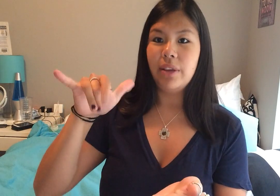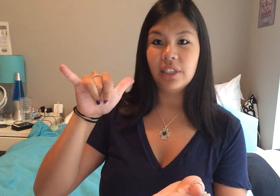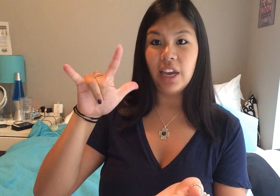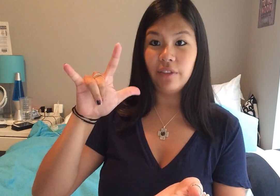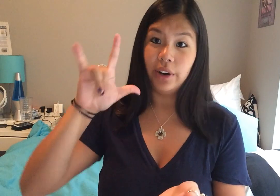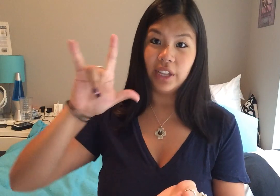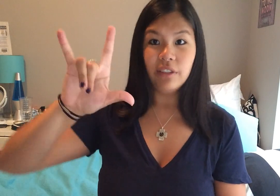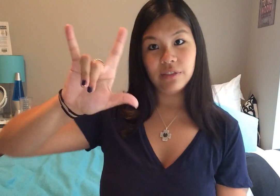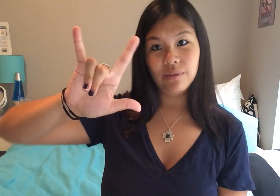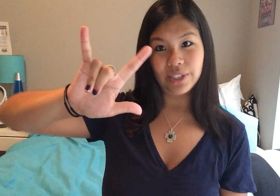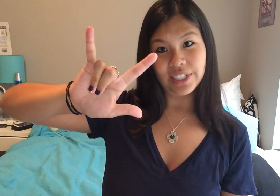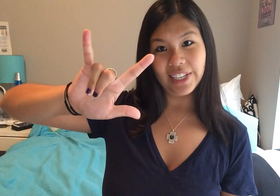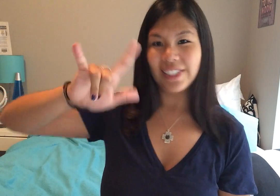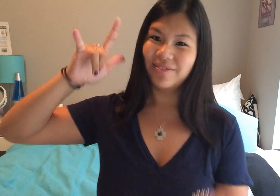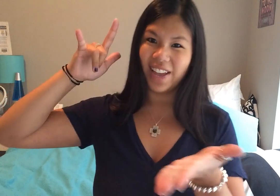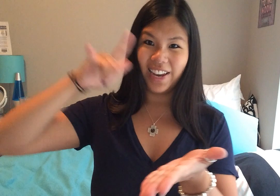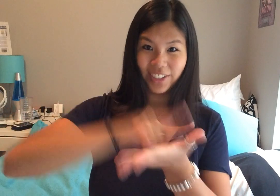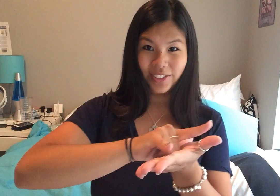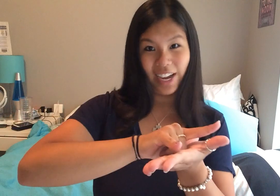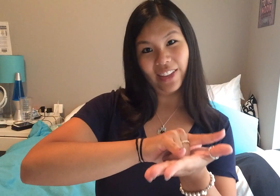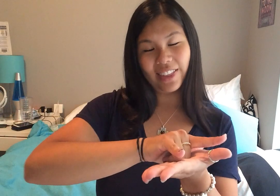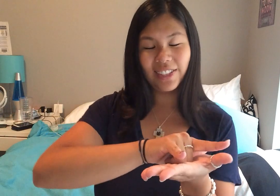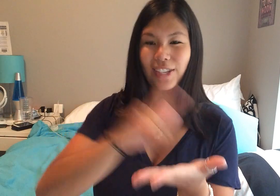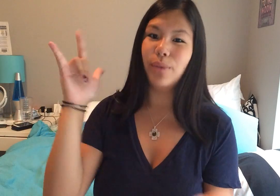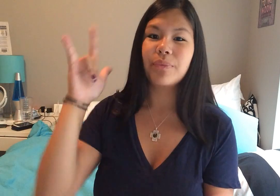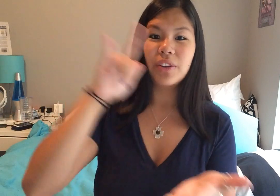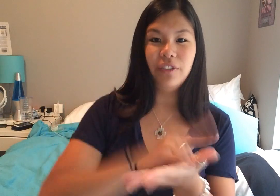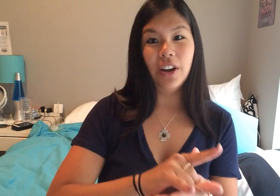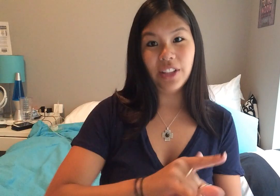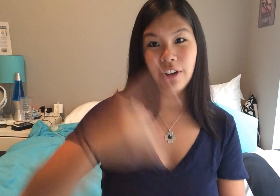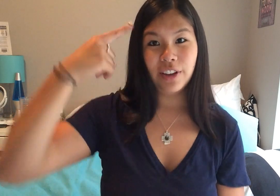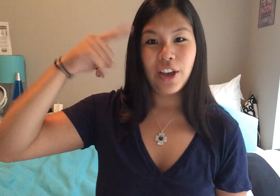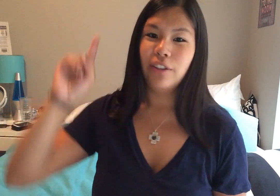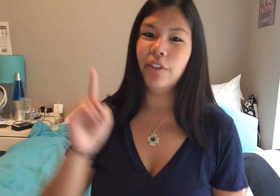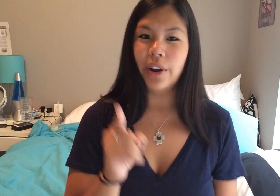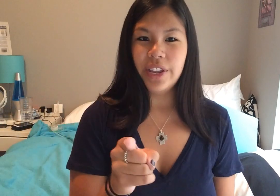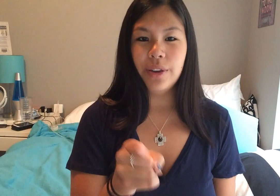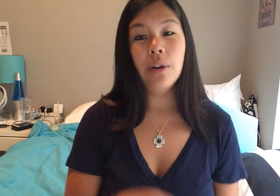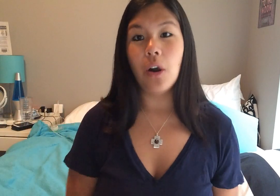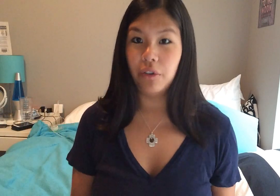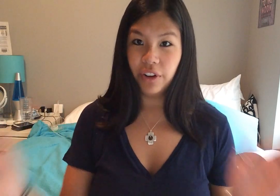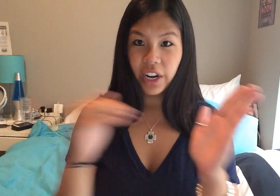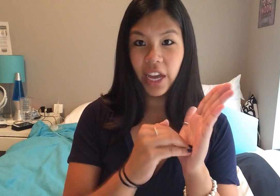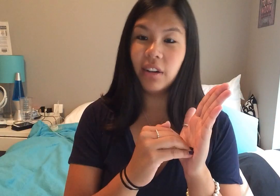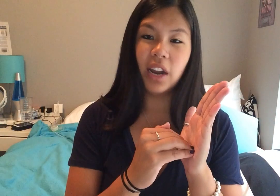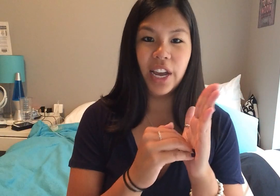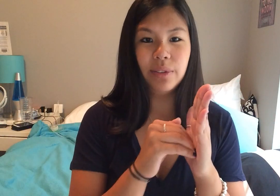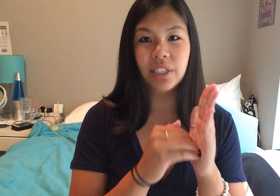use the sign for love, which is this, and goes down like this, so, to fall in love for you over again, I use the